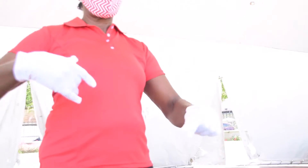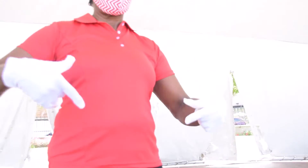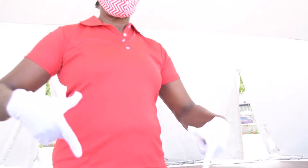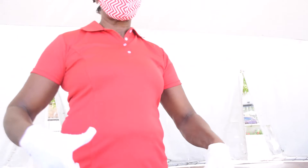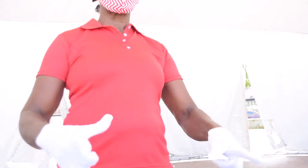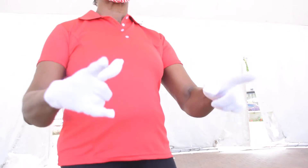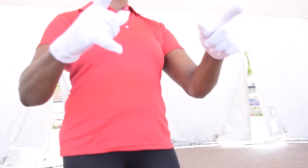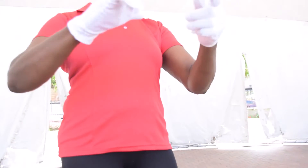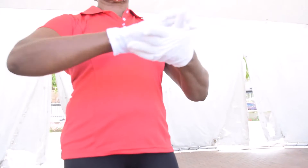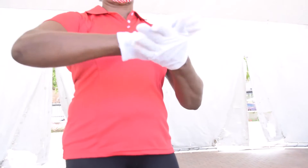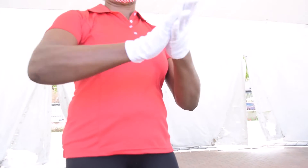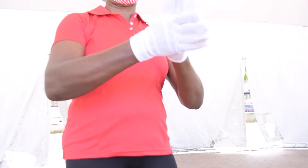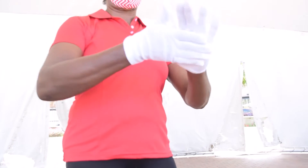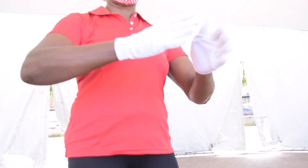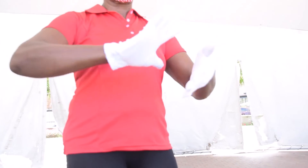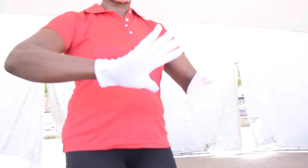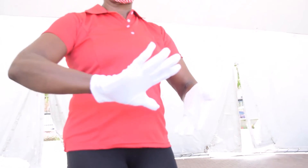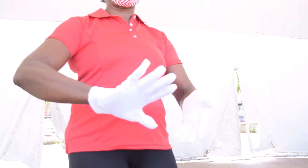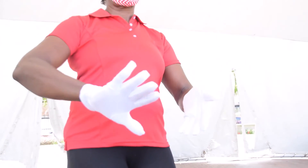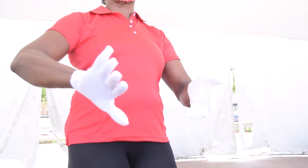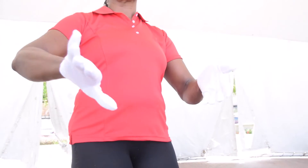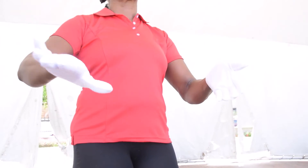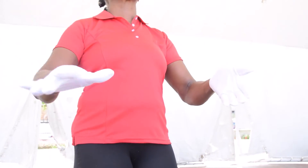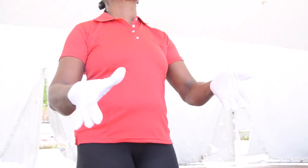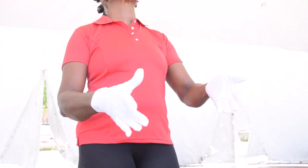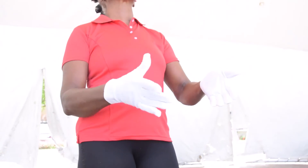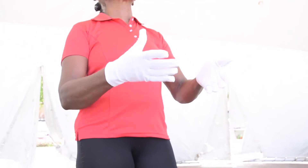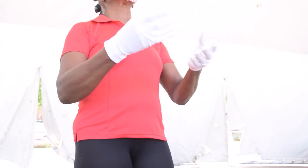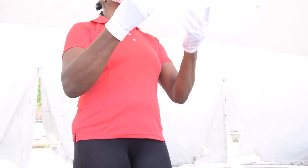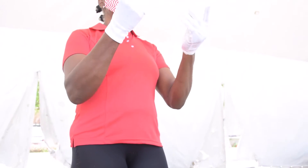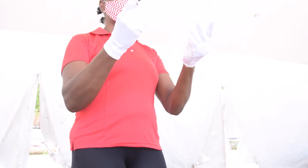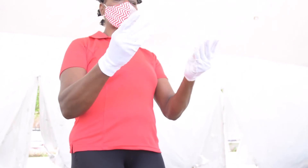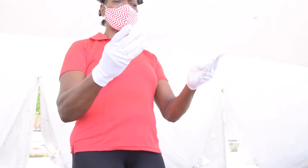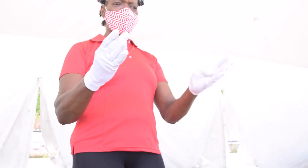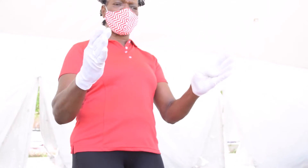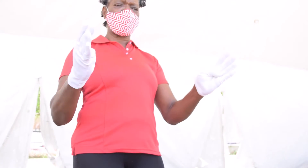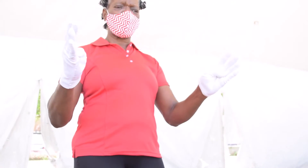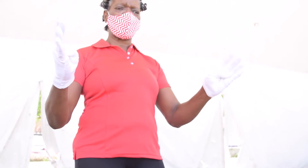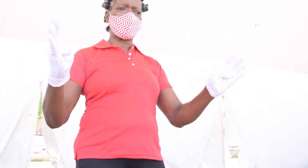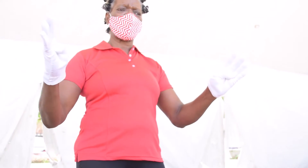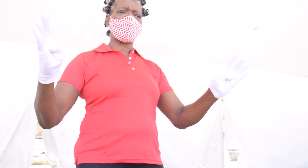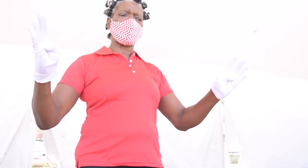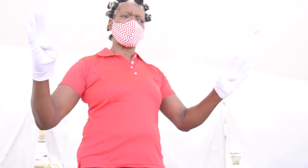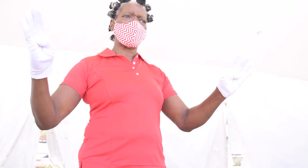the peace that was meant to be.